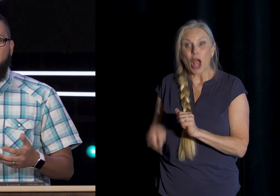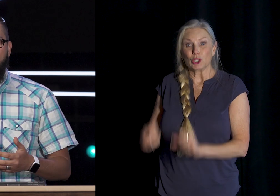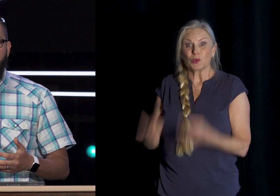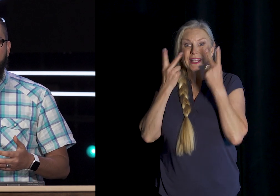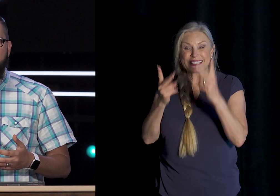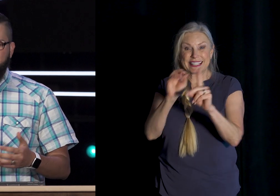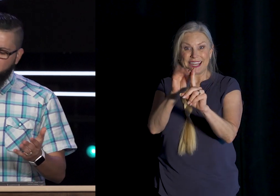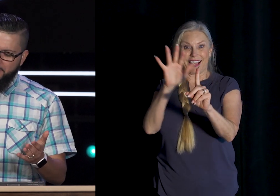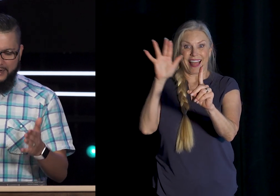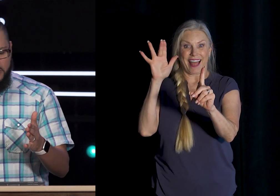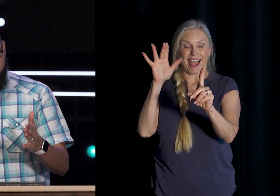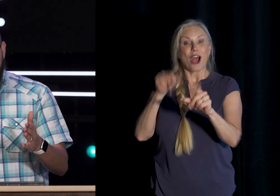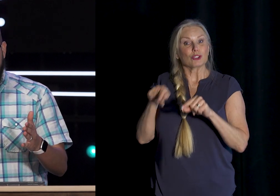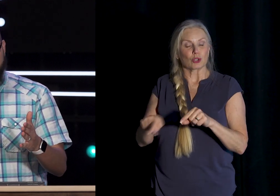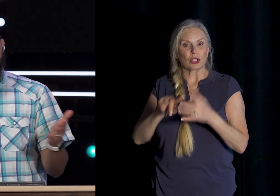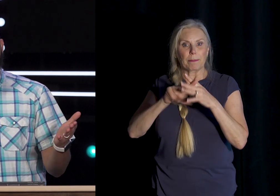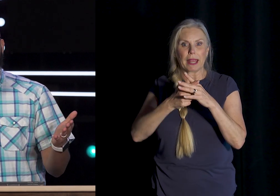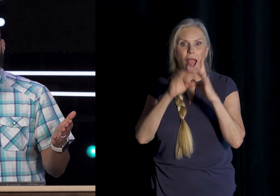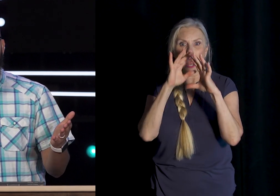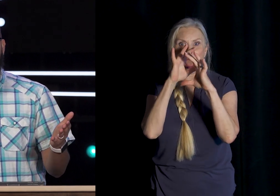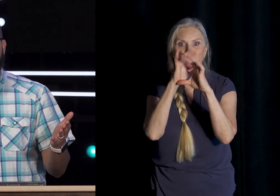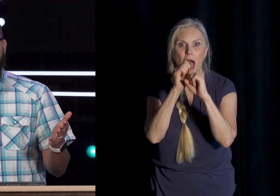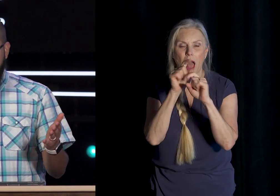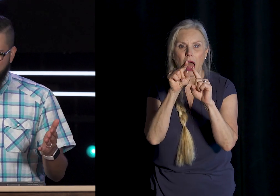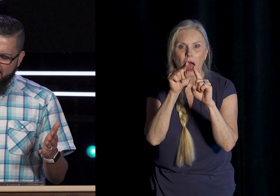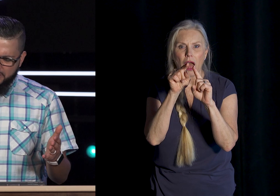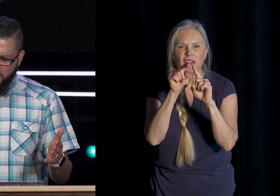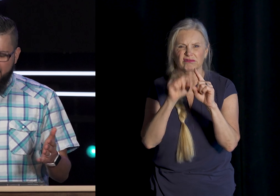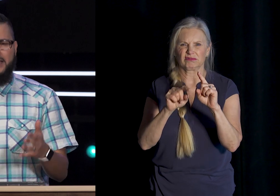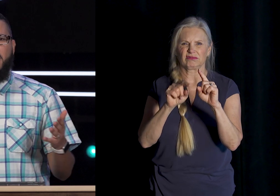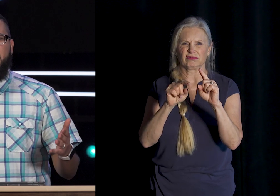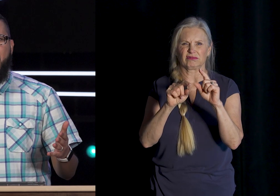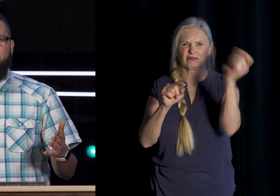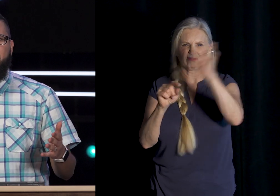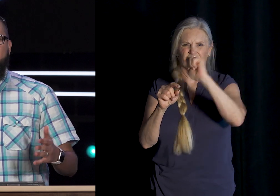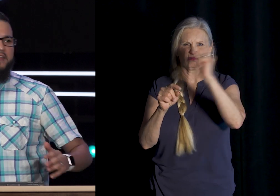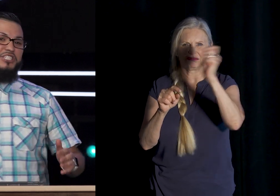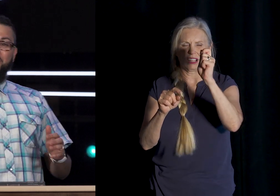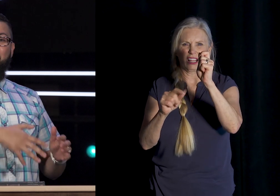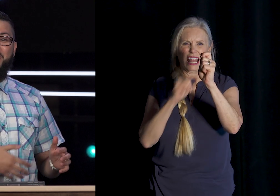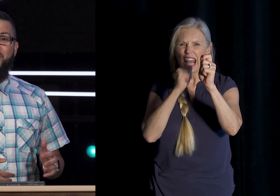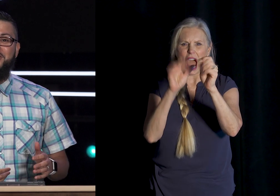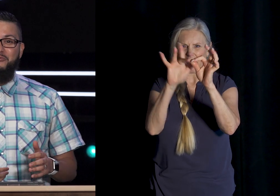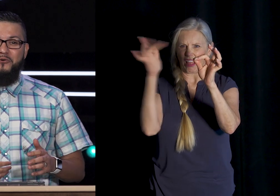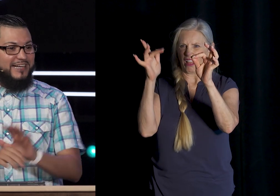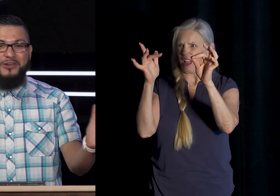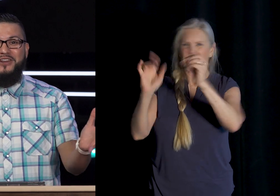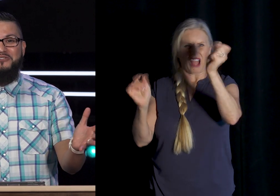glow And so she Began to look At it And it Didn't glow And she Began to shake It and nothing Happened And then she Threw it Across the room And I said What are you